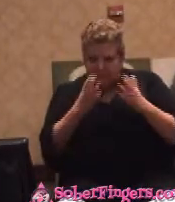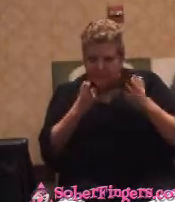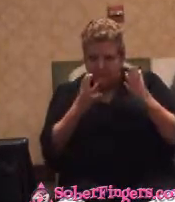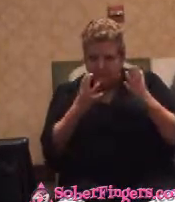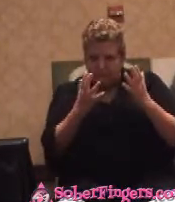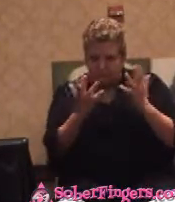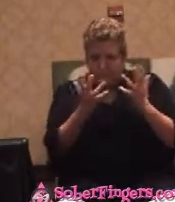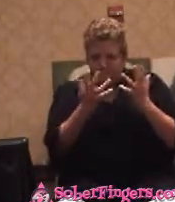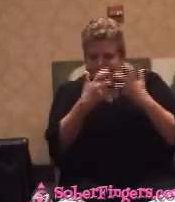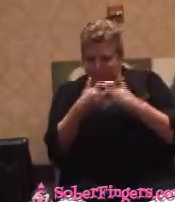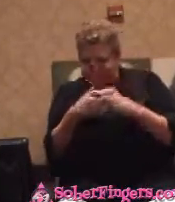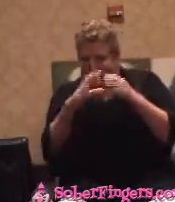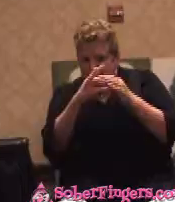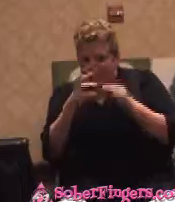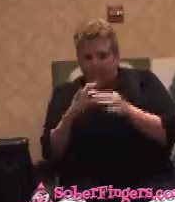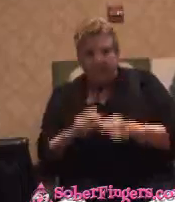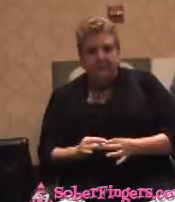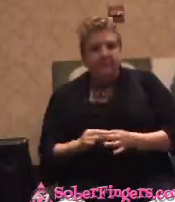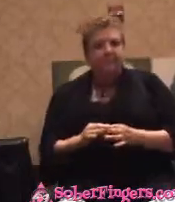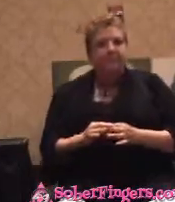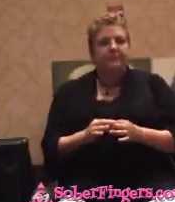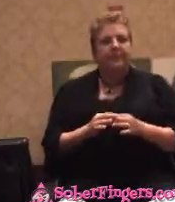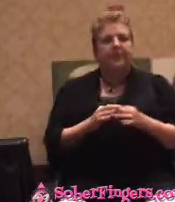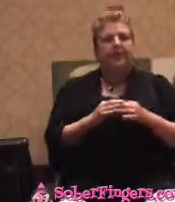All the other guys, I kept about three groups working all the time.